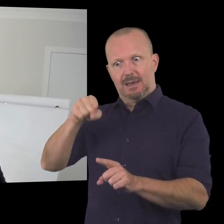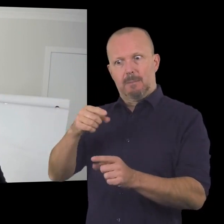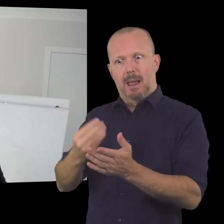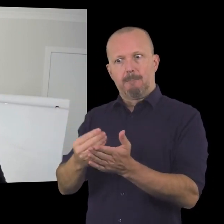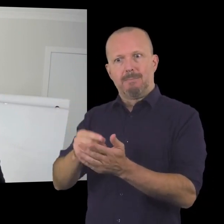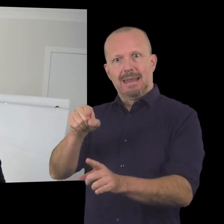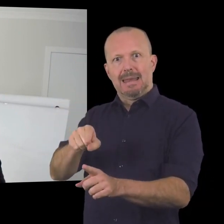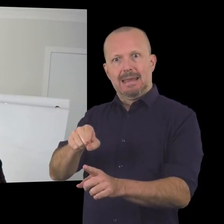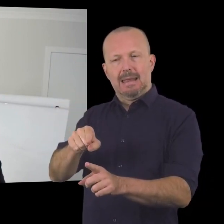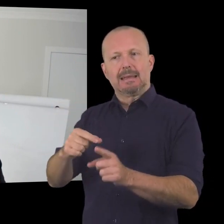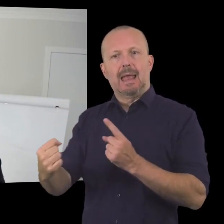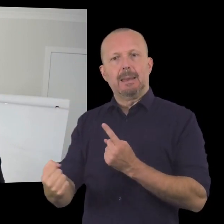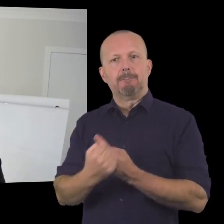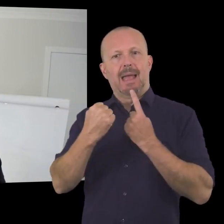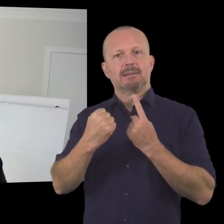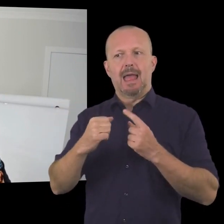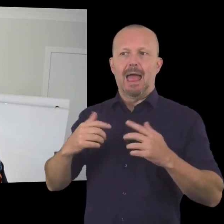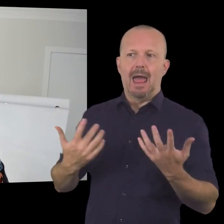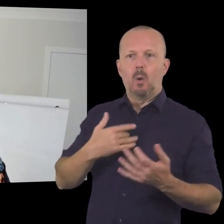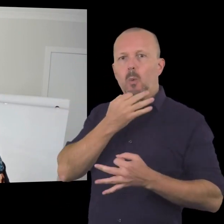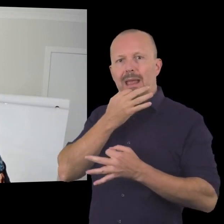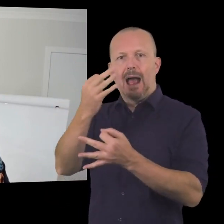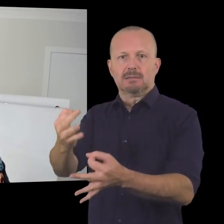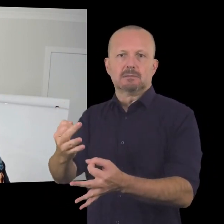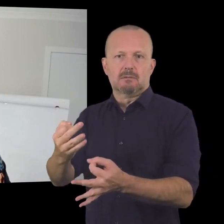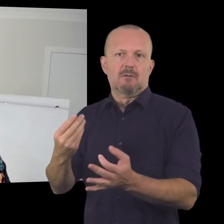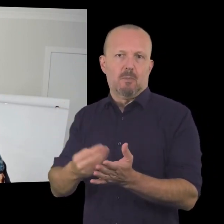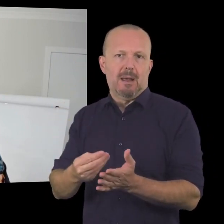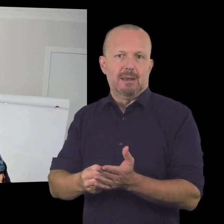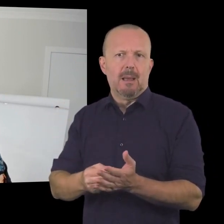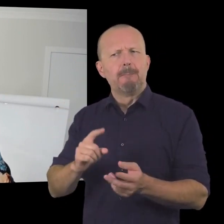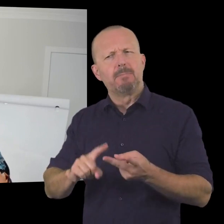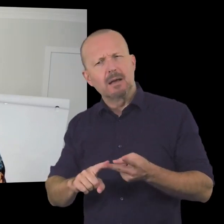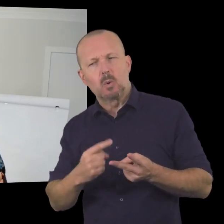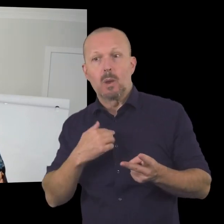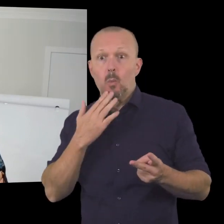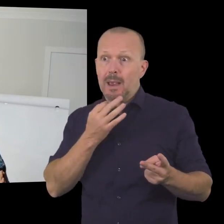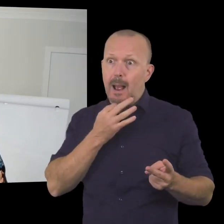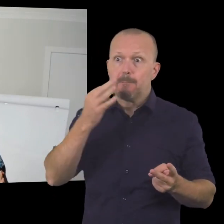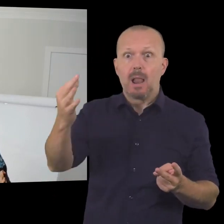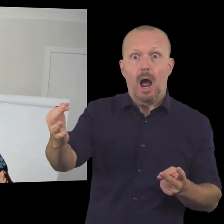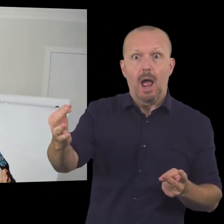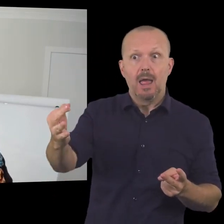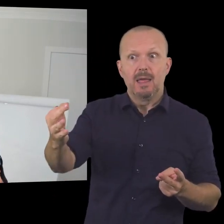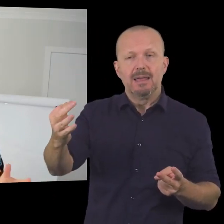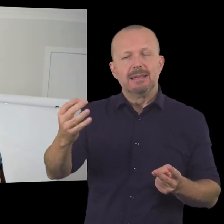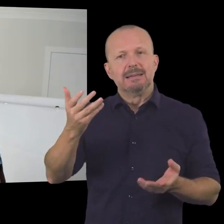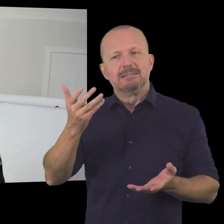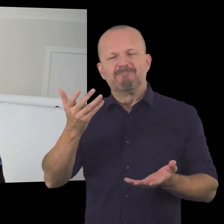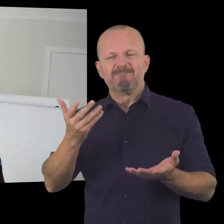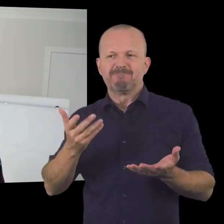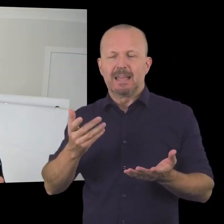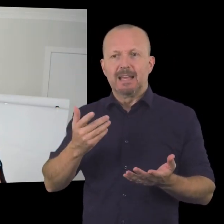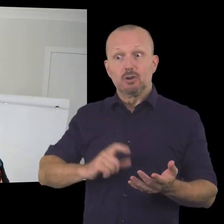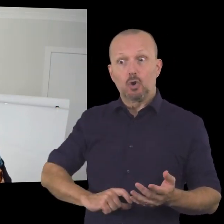uh our ability to ask for money and also it can impact our confidence when we are going out into the